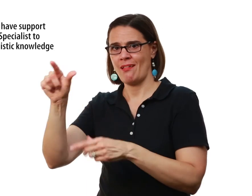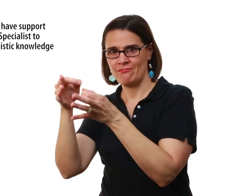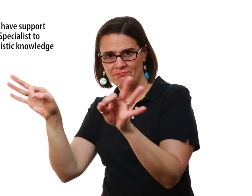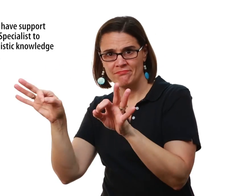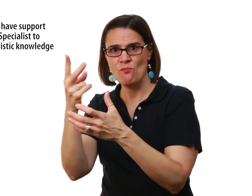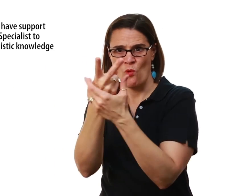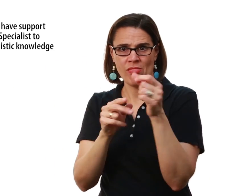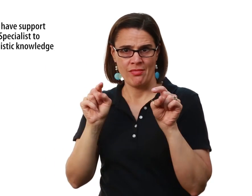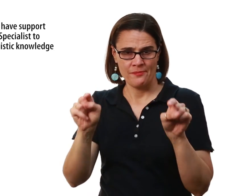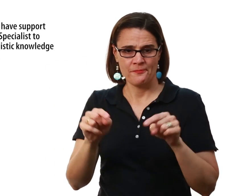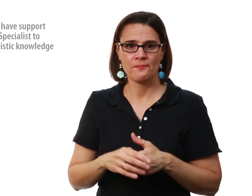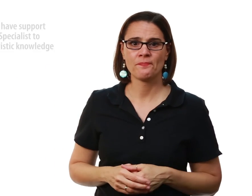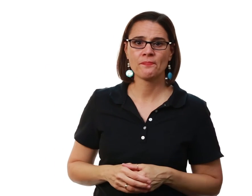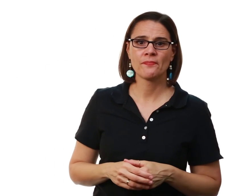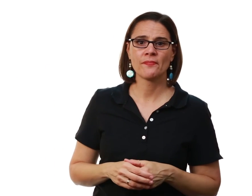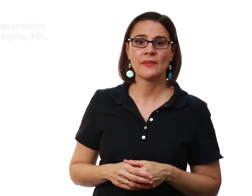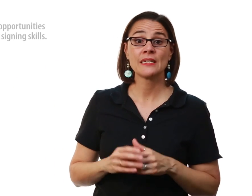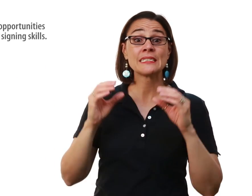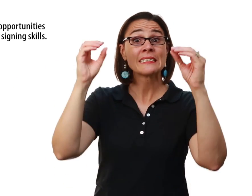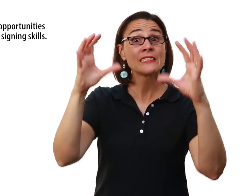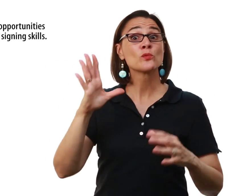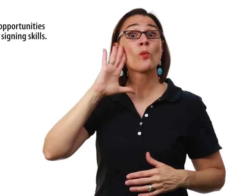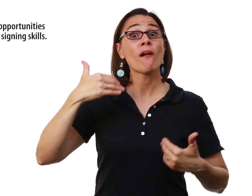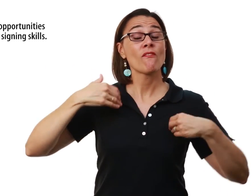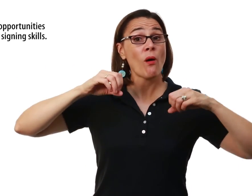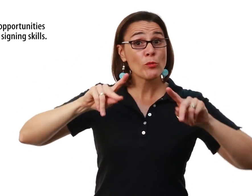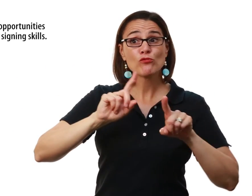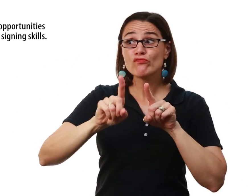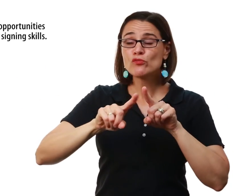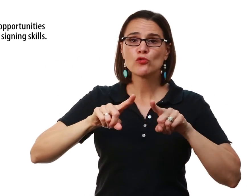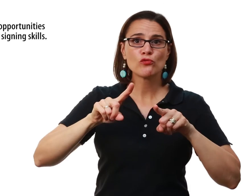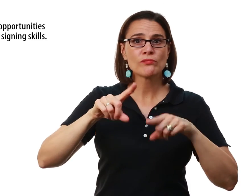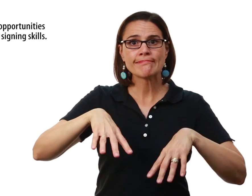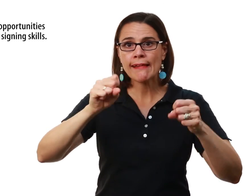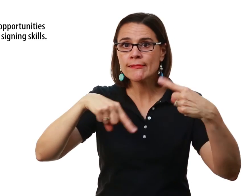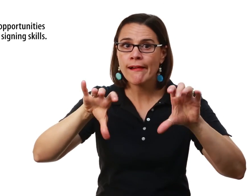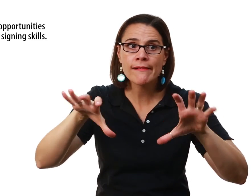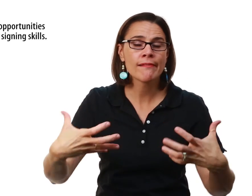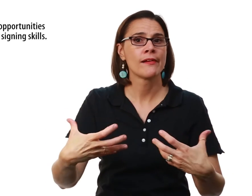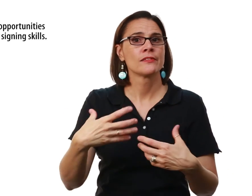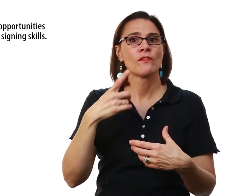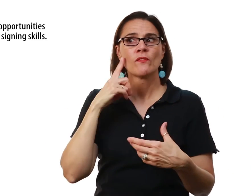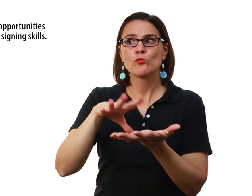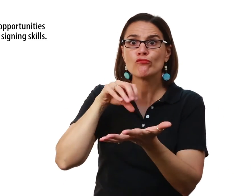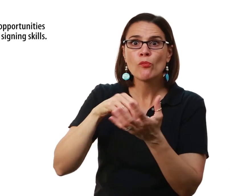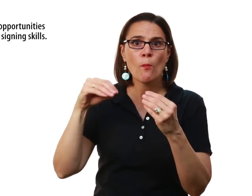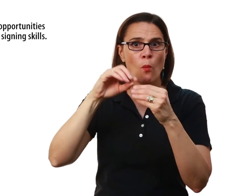Linguistics And ASL Linguistics Teachers will have the opportunity to take sign class Be able to learn more